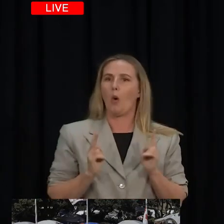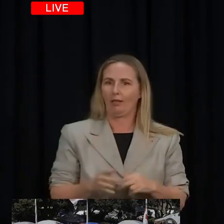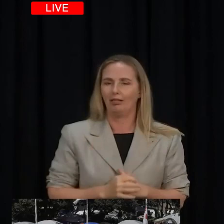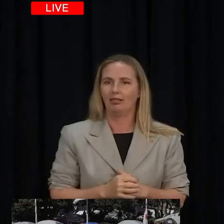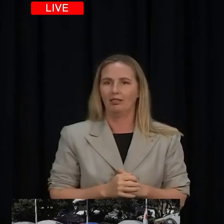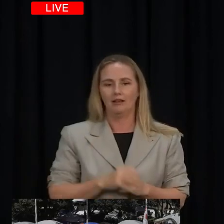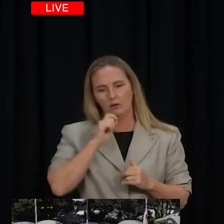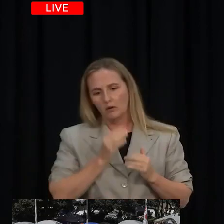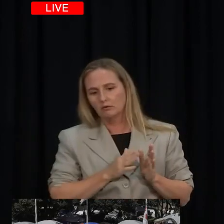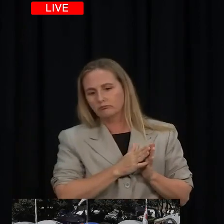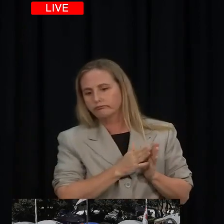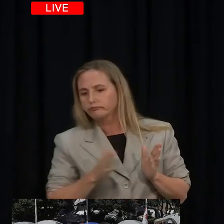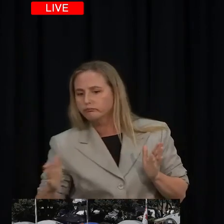for extended periods over the last two years.